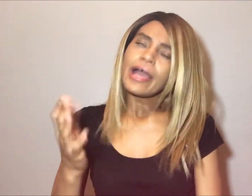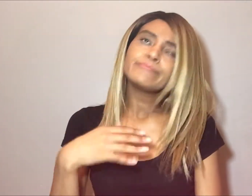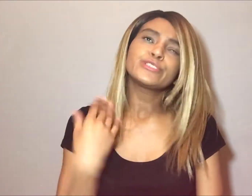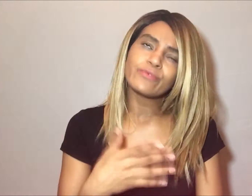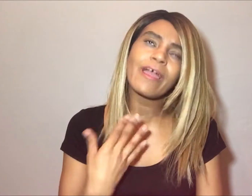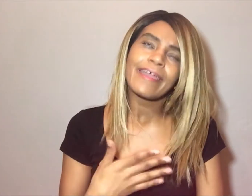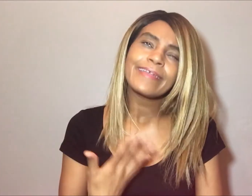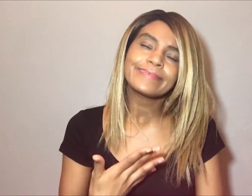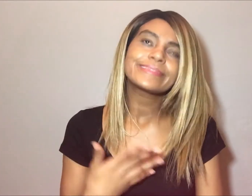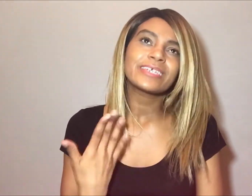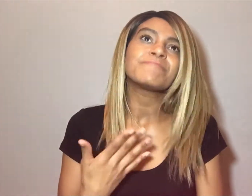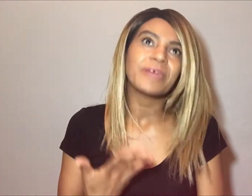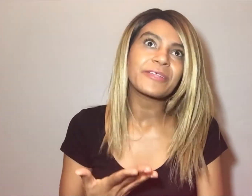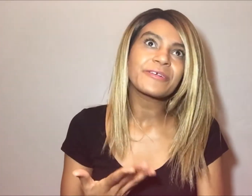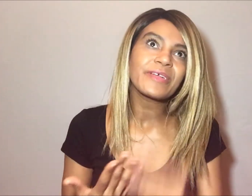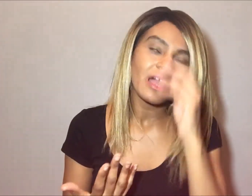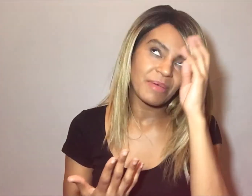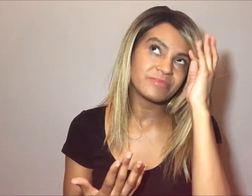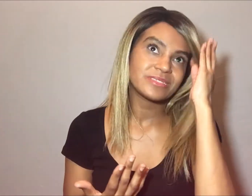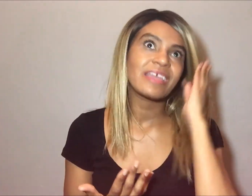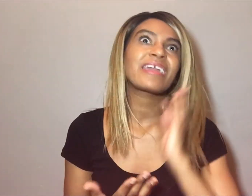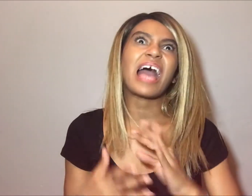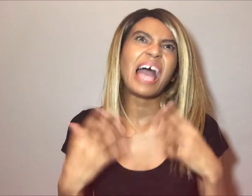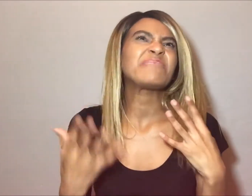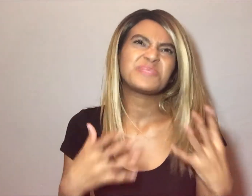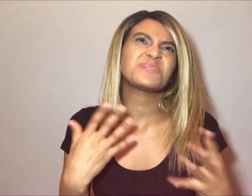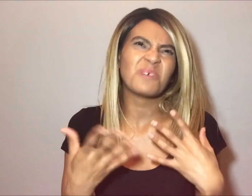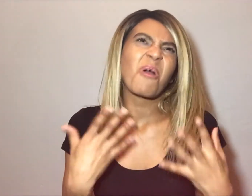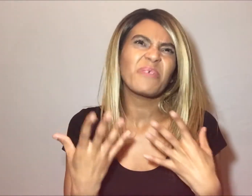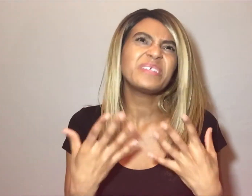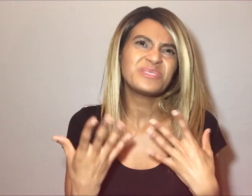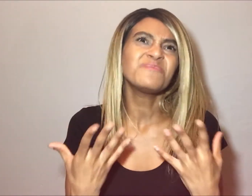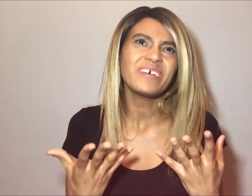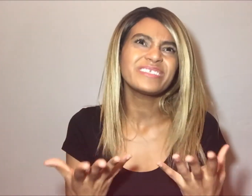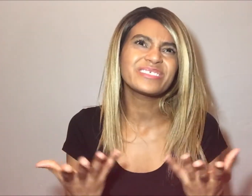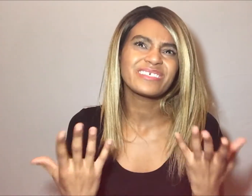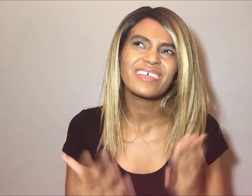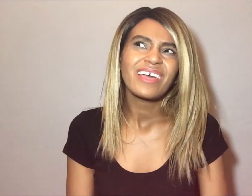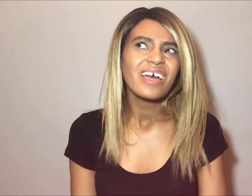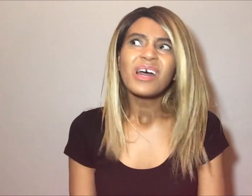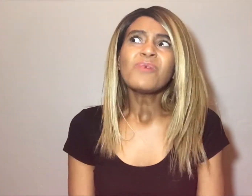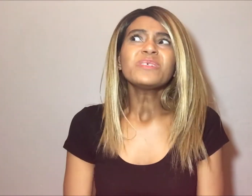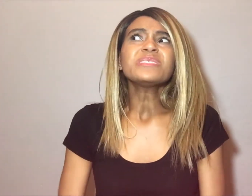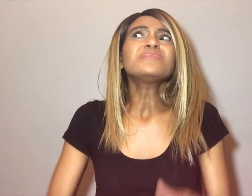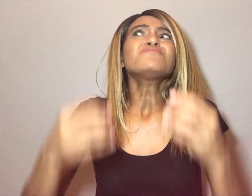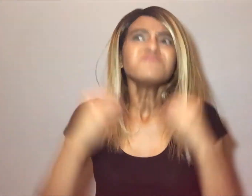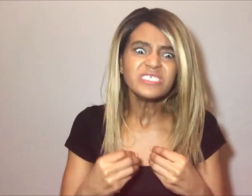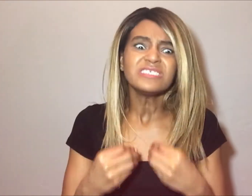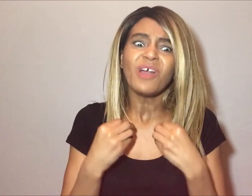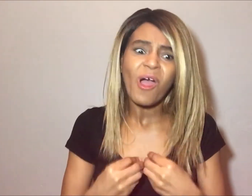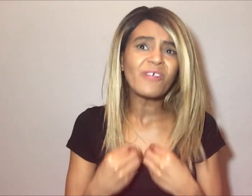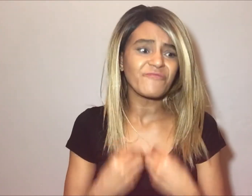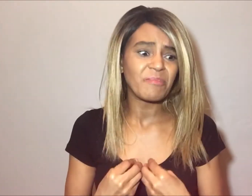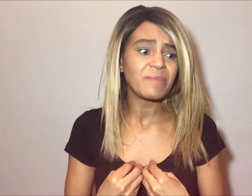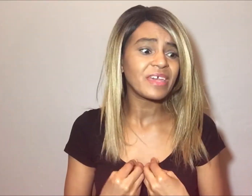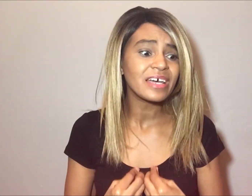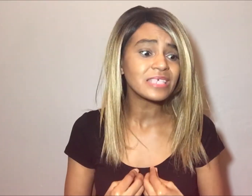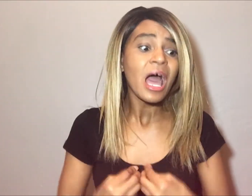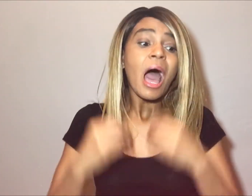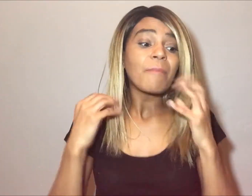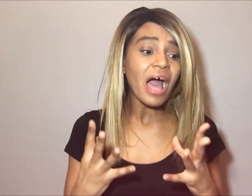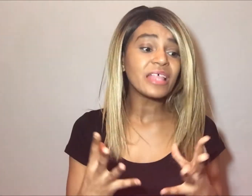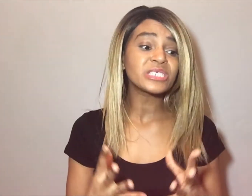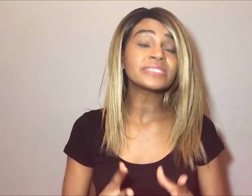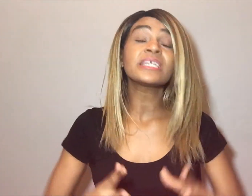I'm trying to get better about saying I'm sorry too much, which is really hard for me